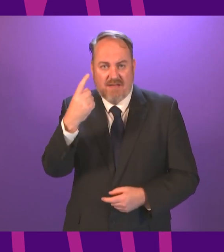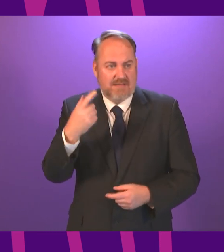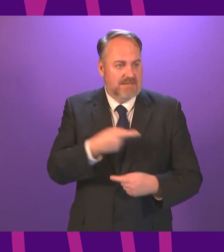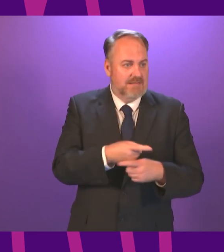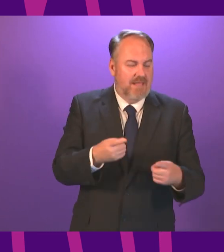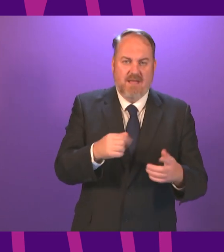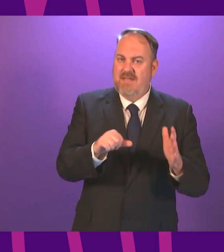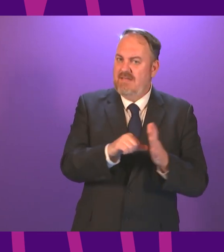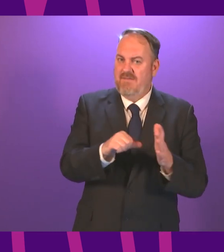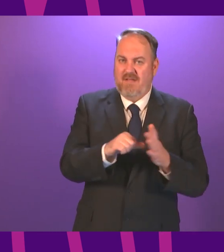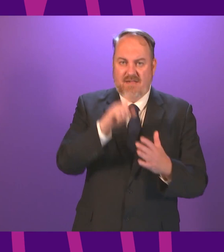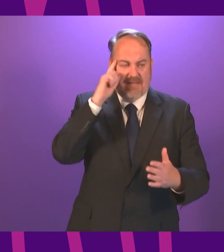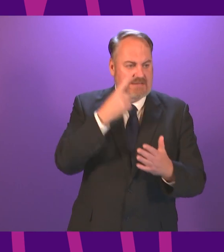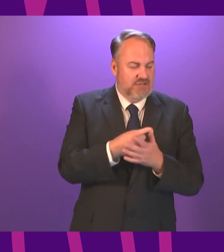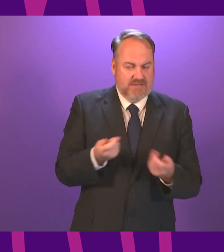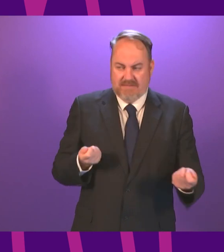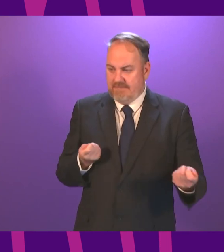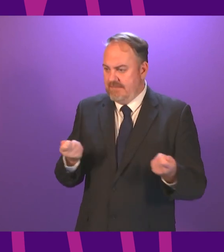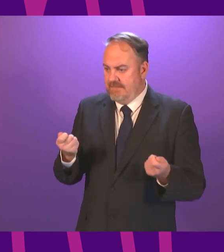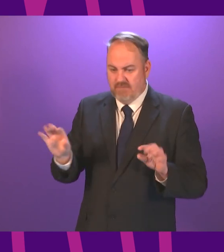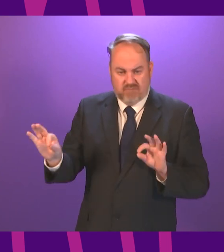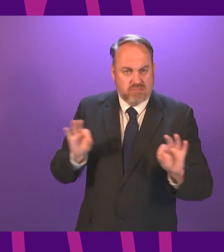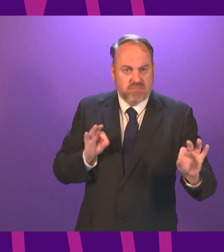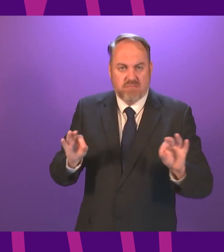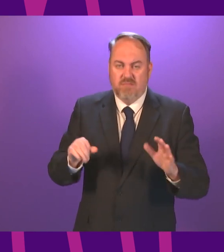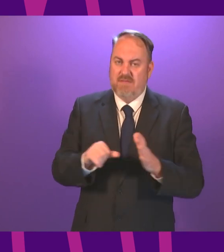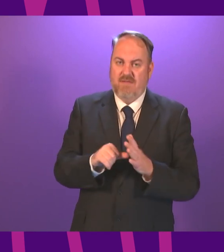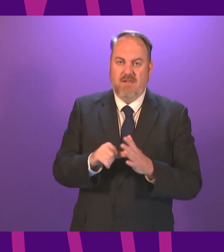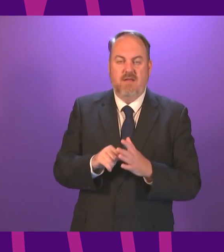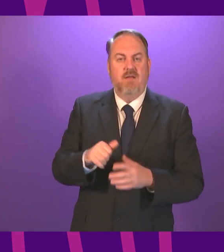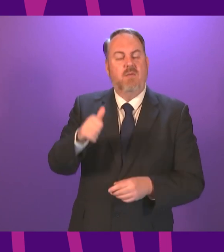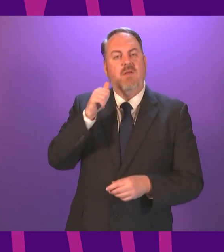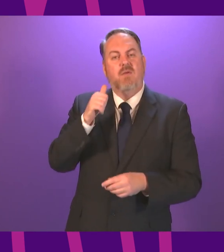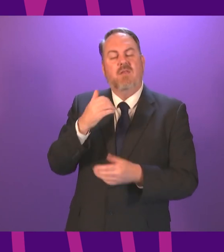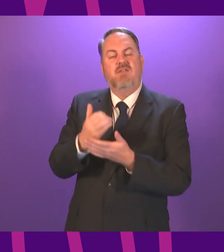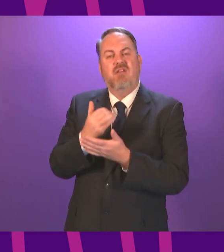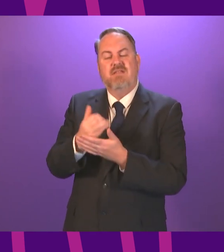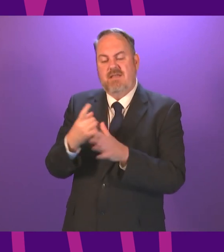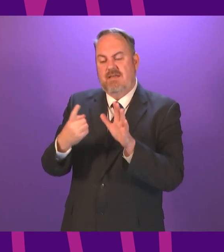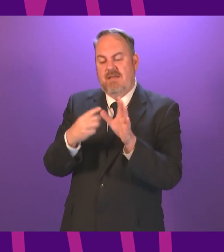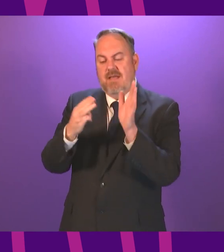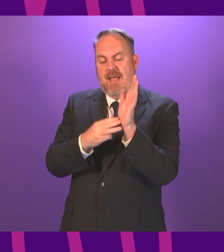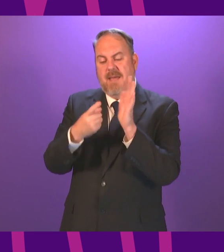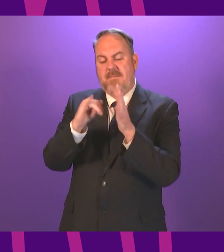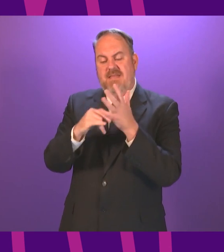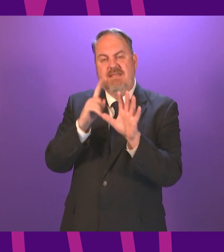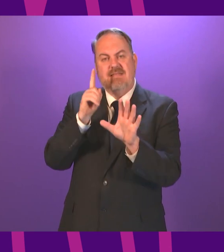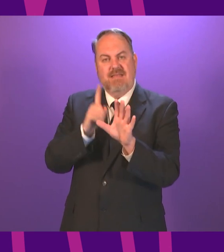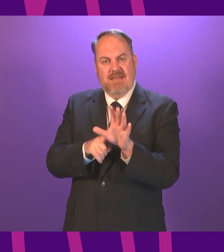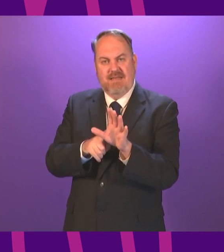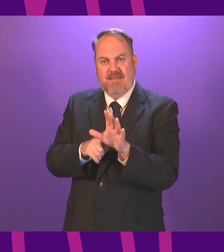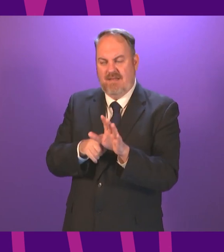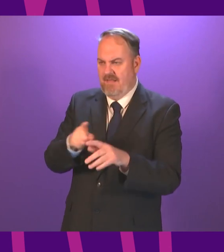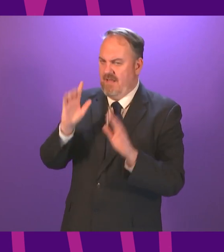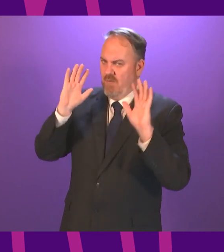where the number of infections is acceptable the better in Amnesty's briefing for today they raised the concern about human rights being curtailed